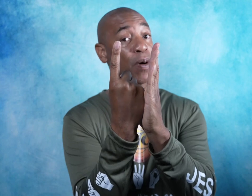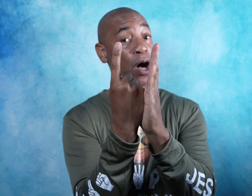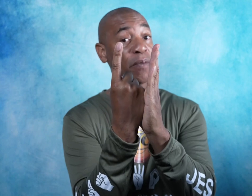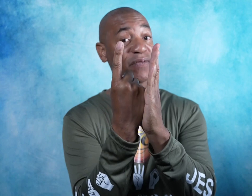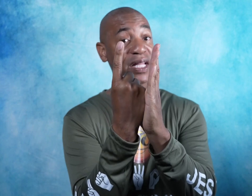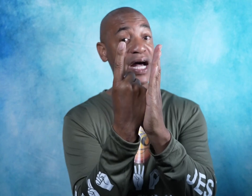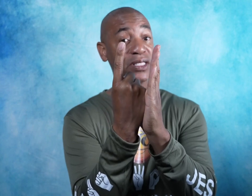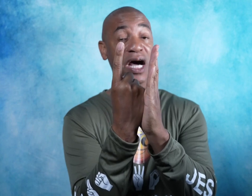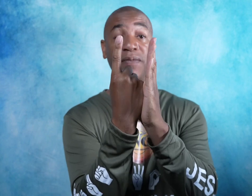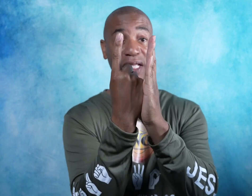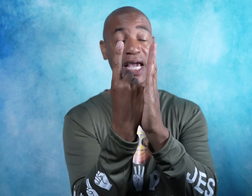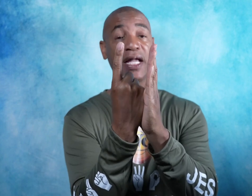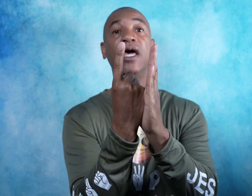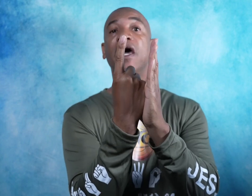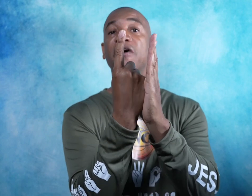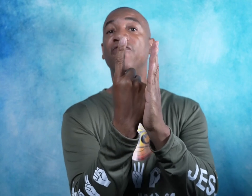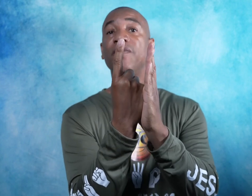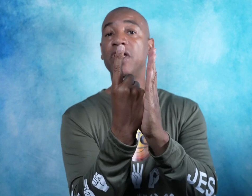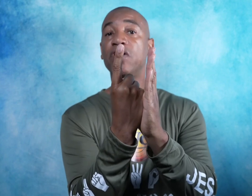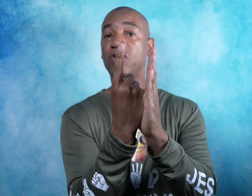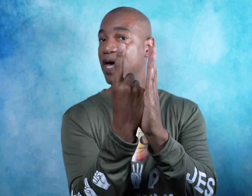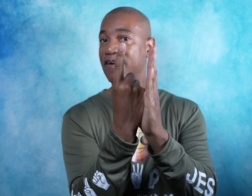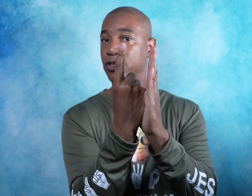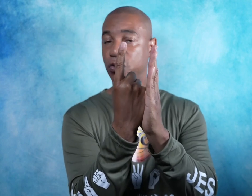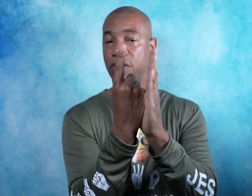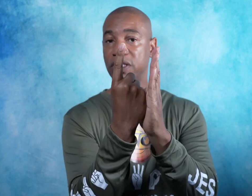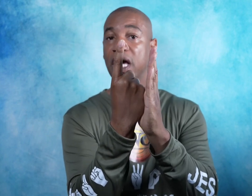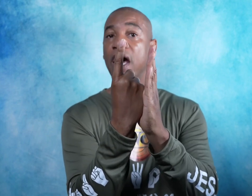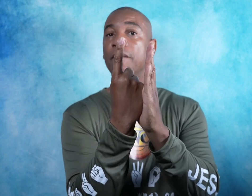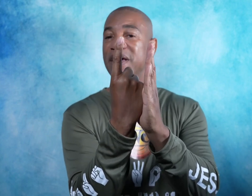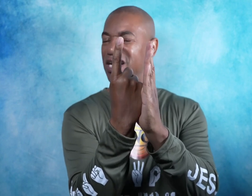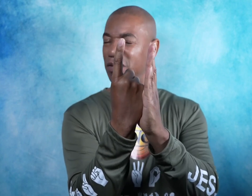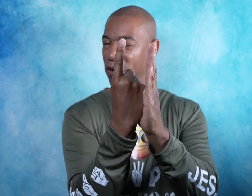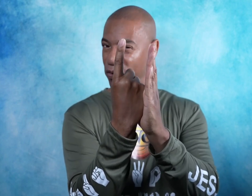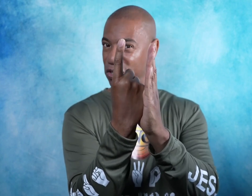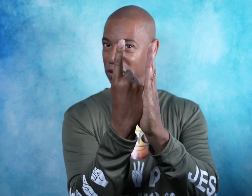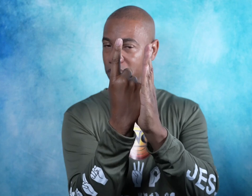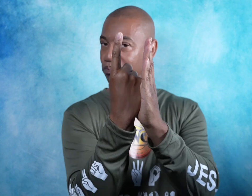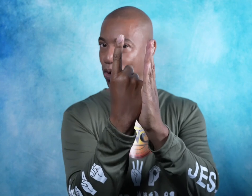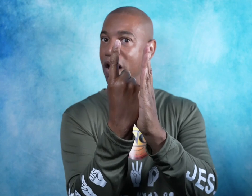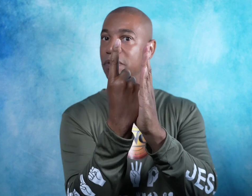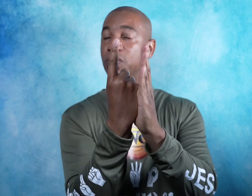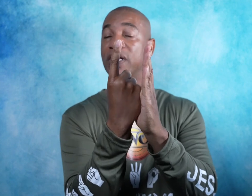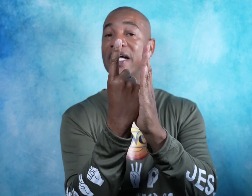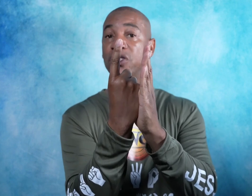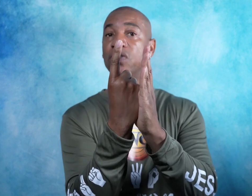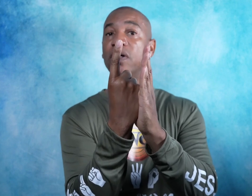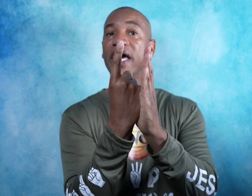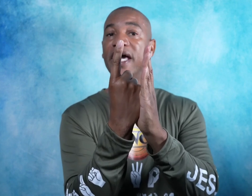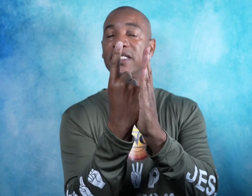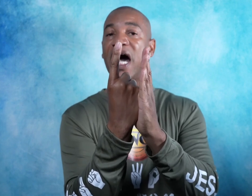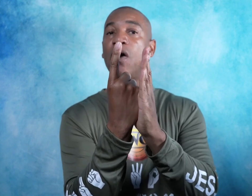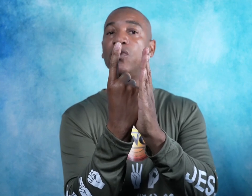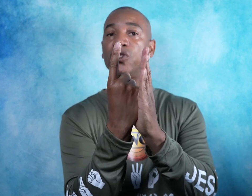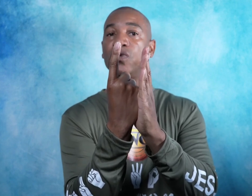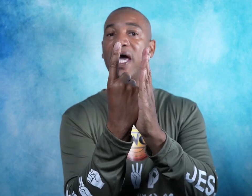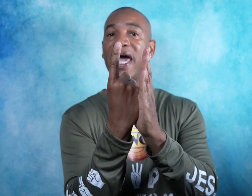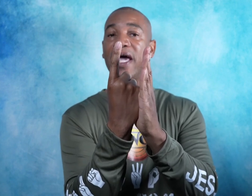palm of the non-dominant hand. And from here, you have a choice. Because of my wrist problems, what I do is I will do a